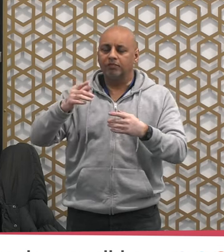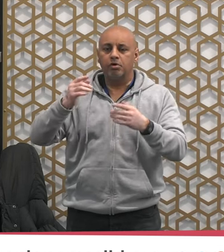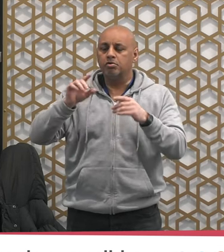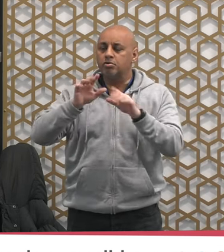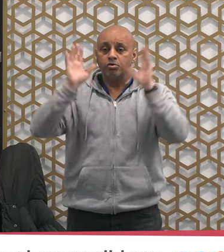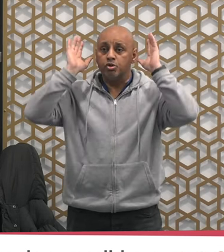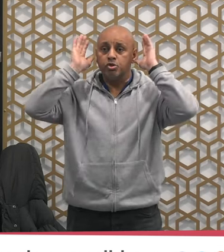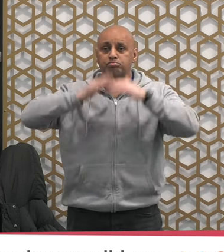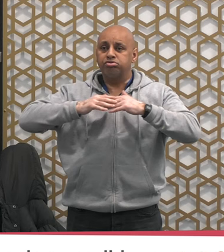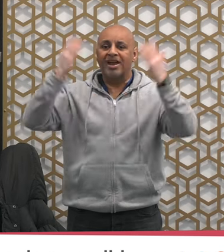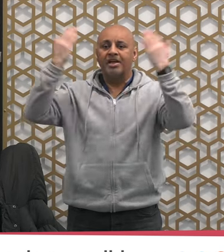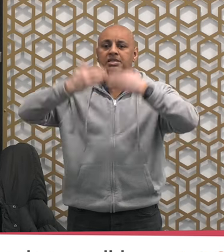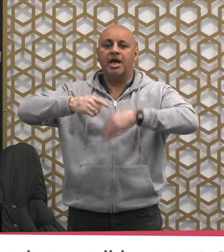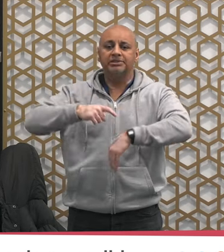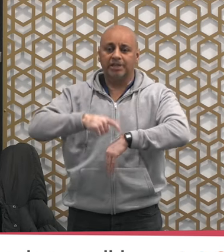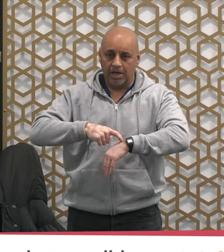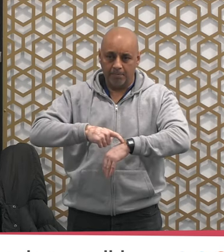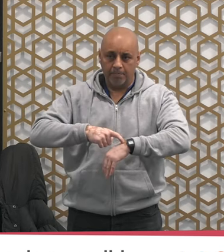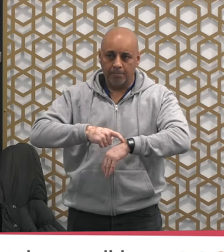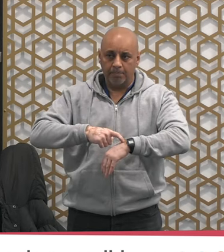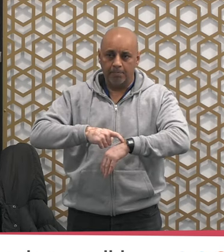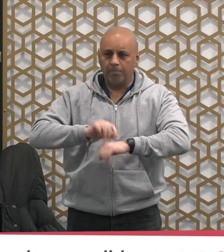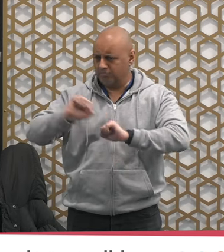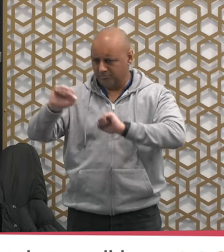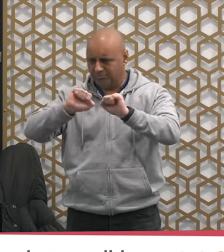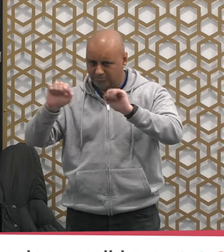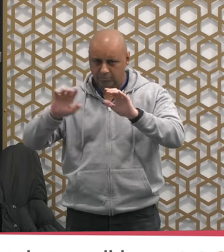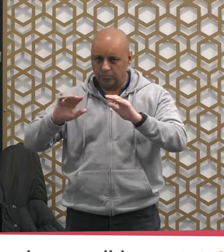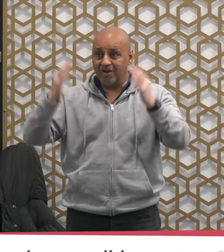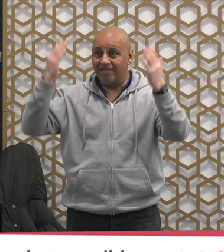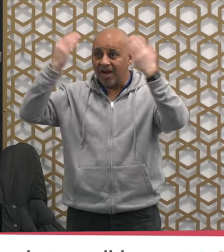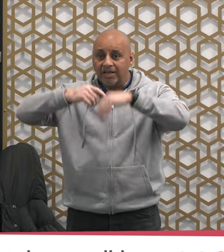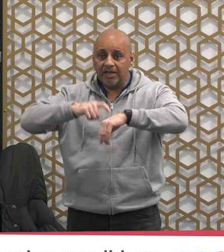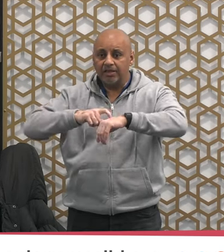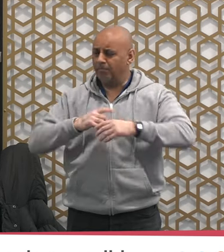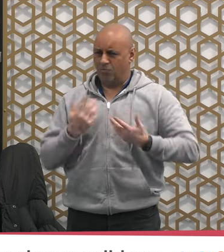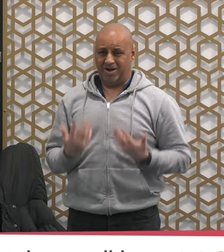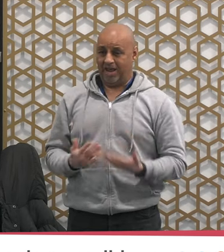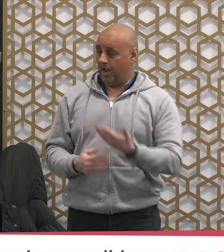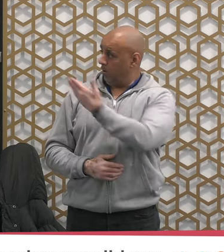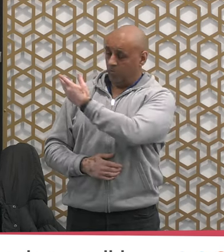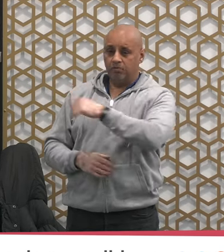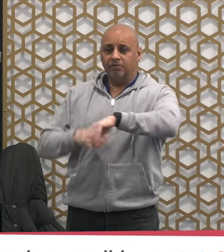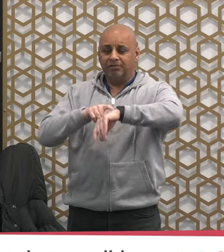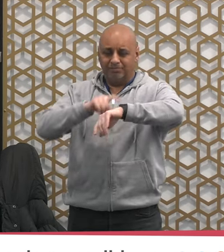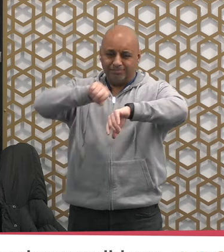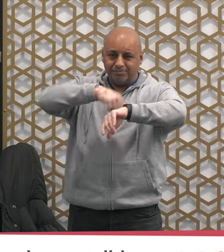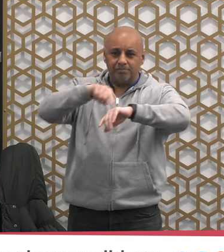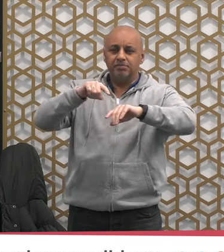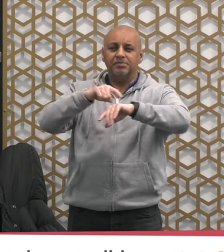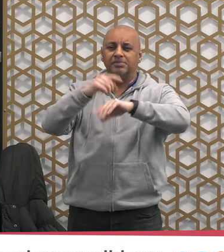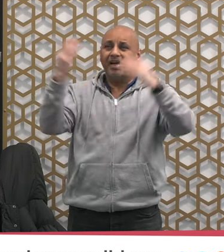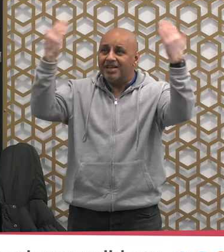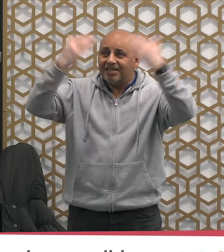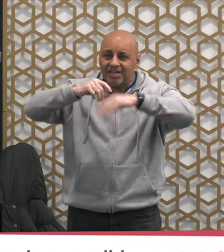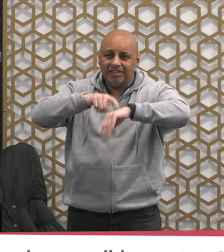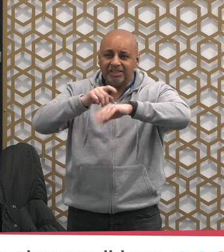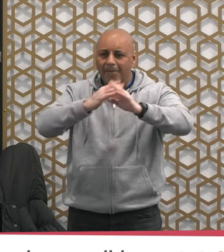nowadays Alhamdulillah the nights are bit long so you can make some efforts to wake up a bit early before Salat Al-Fajr and